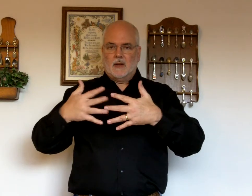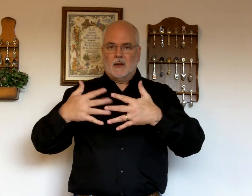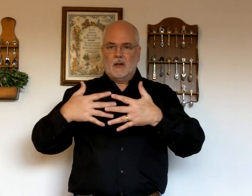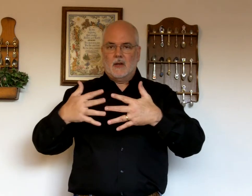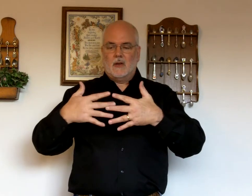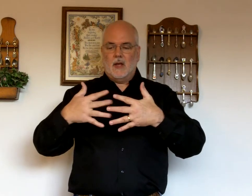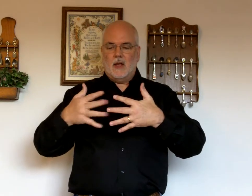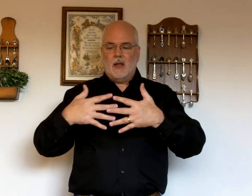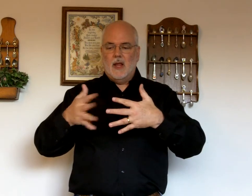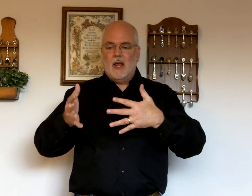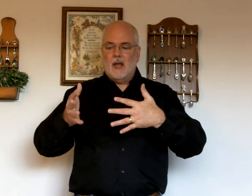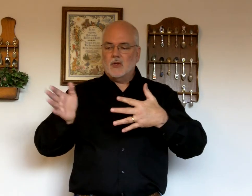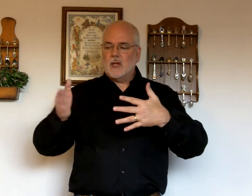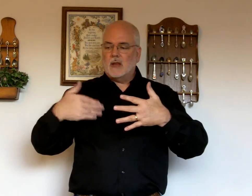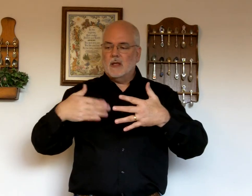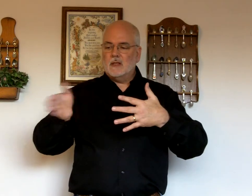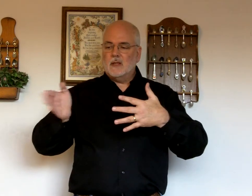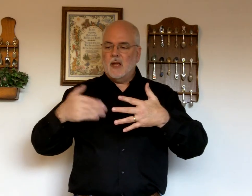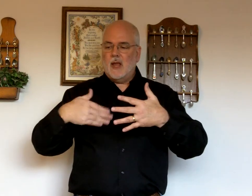Okay. It's just like this is the gate.